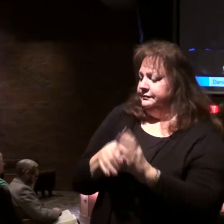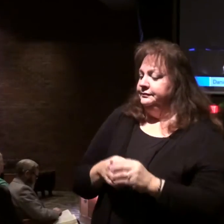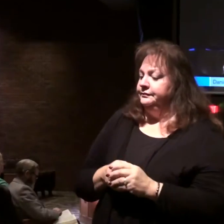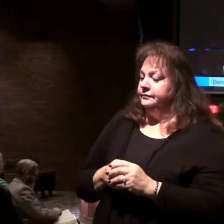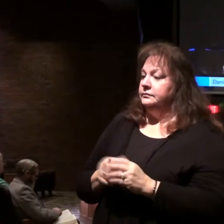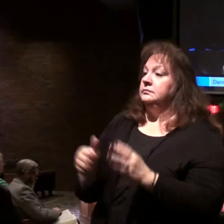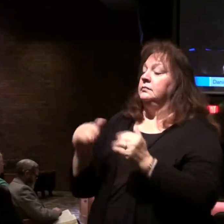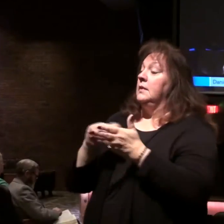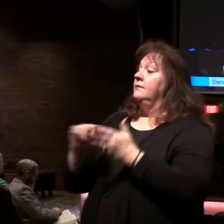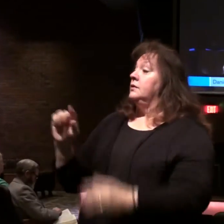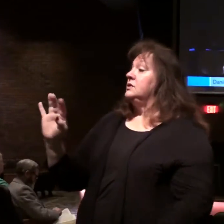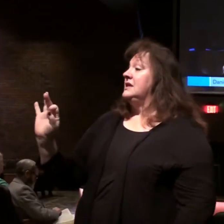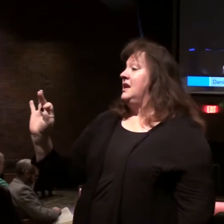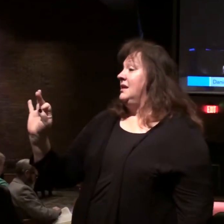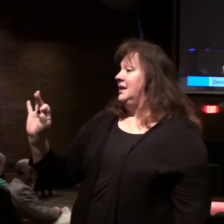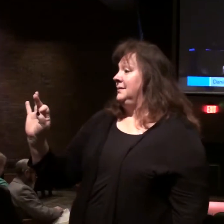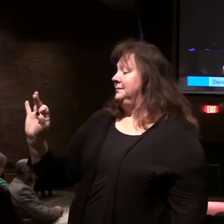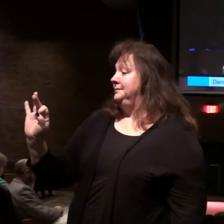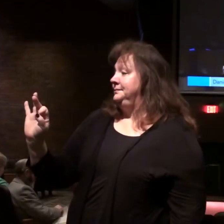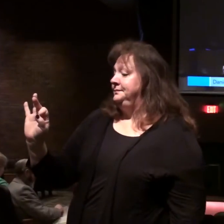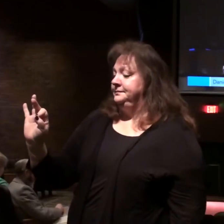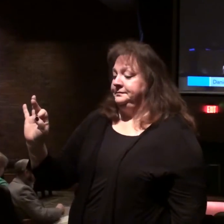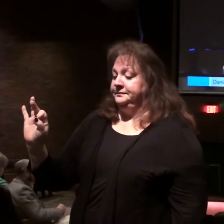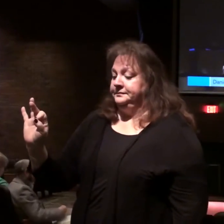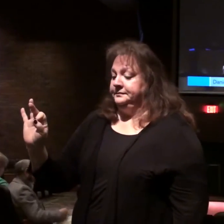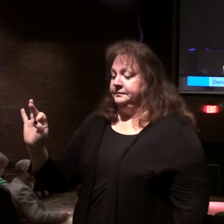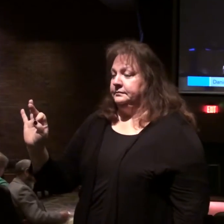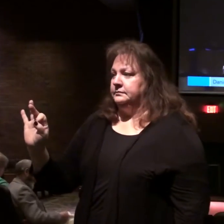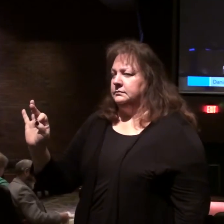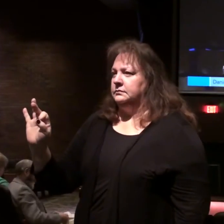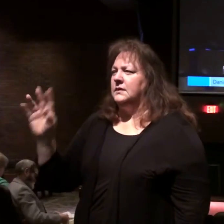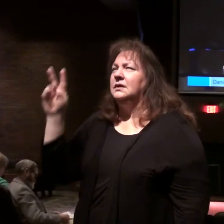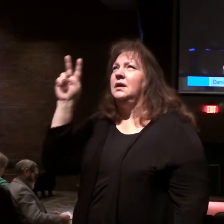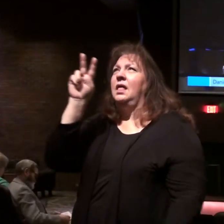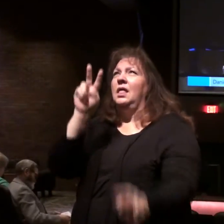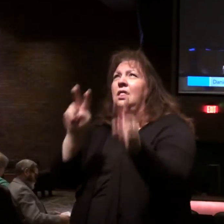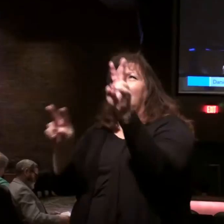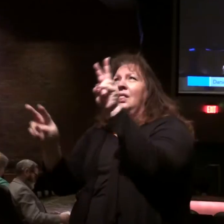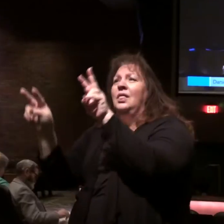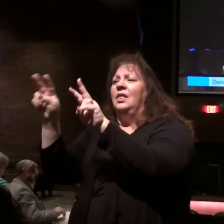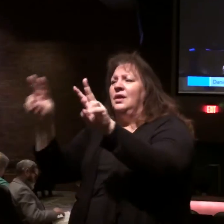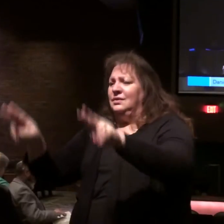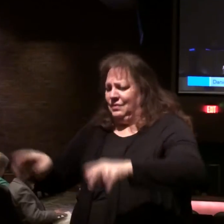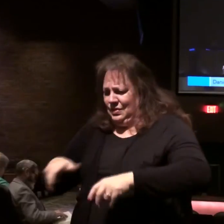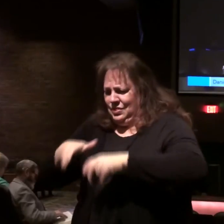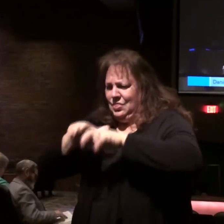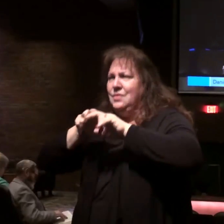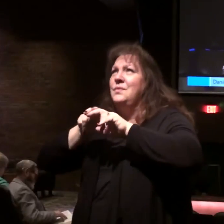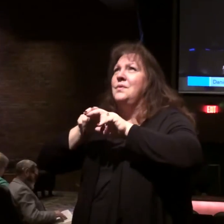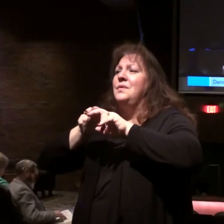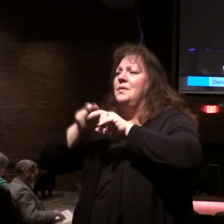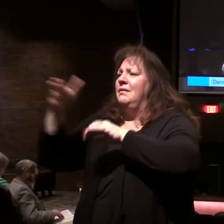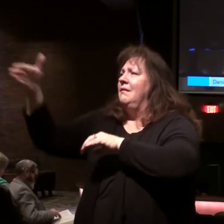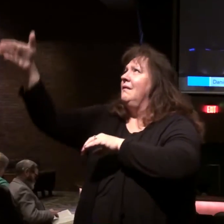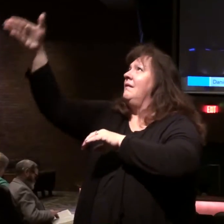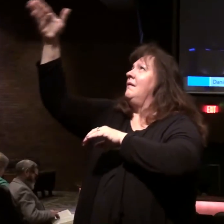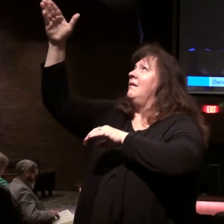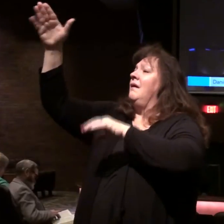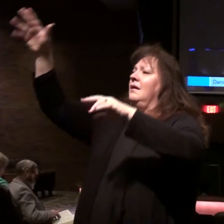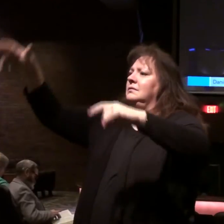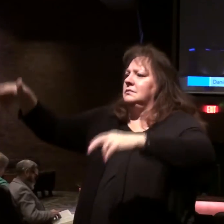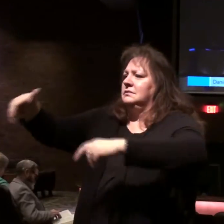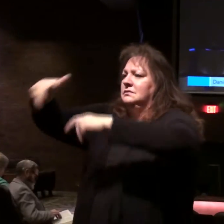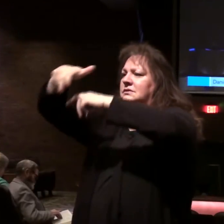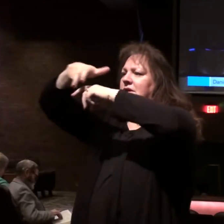Then you come to verse 9. I kept looking until thrones were set up and the Ancient of Days took his